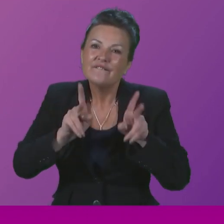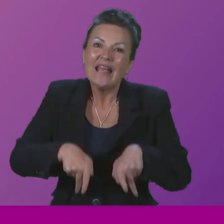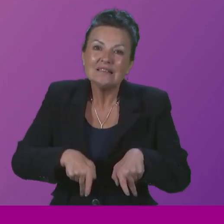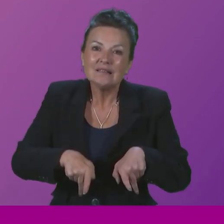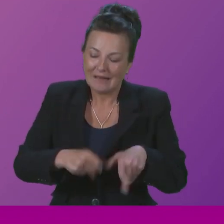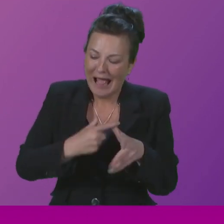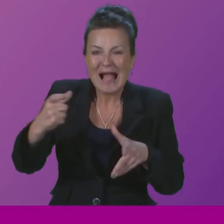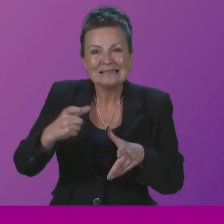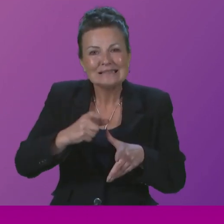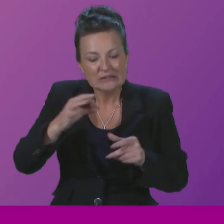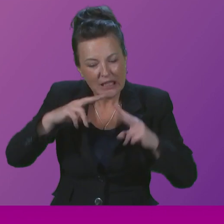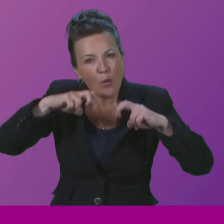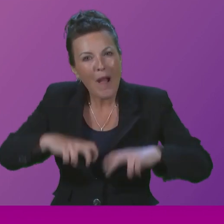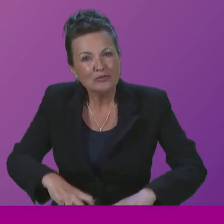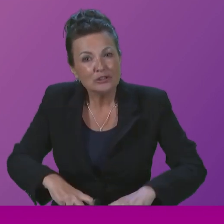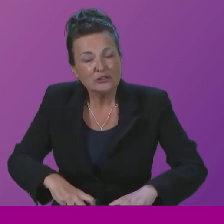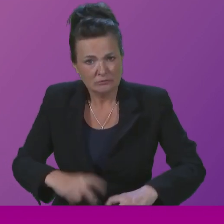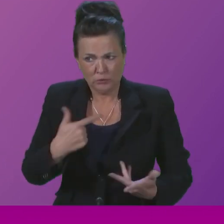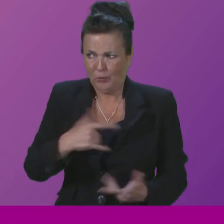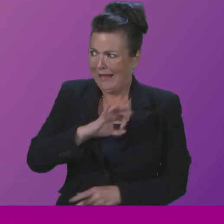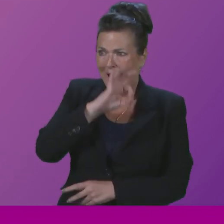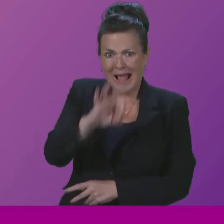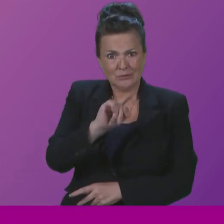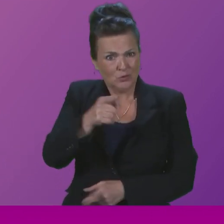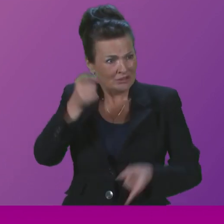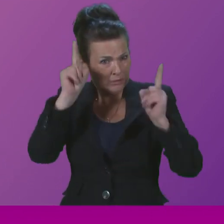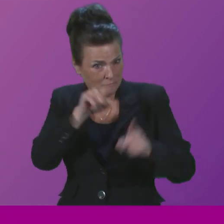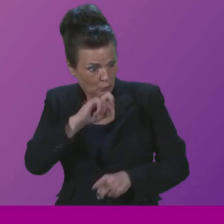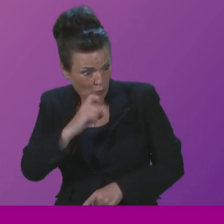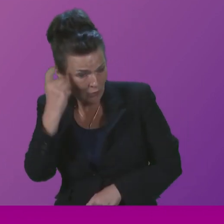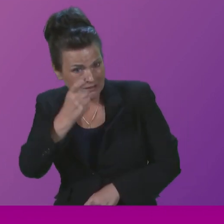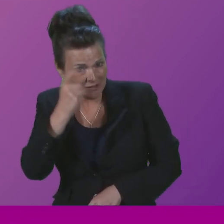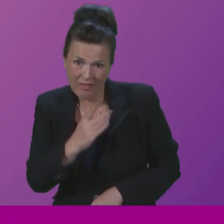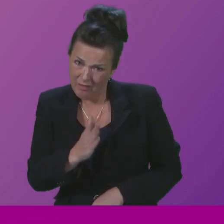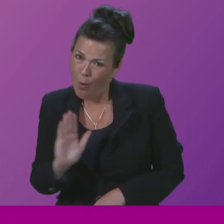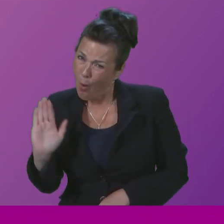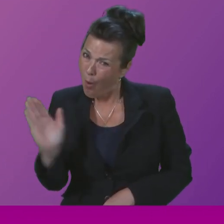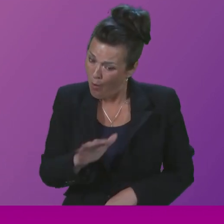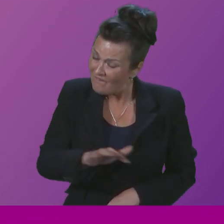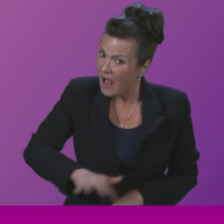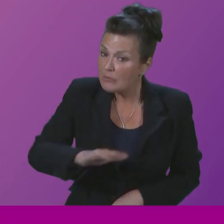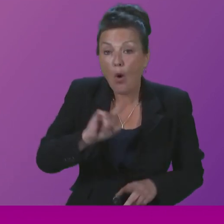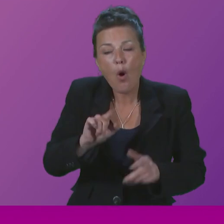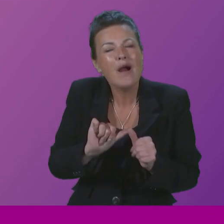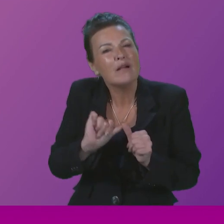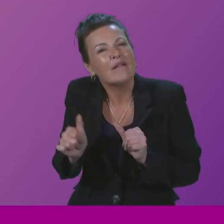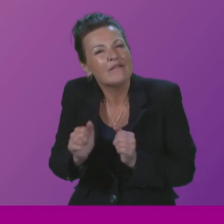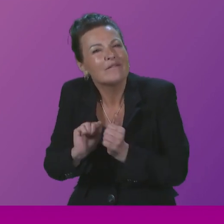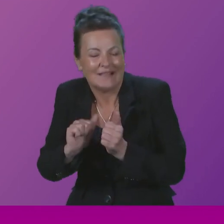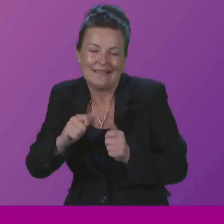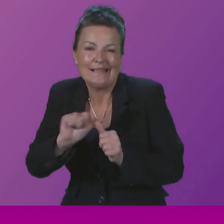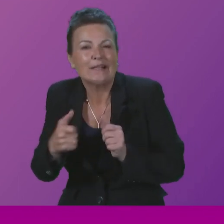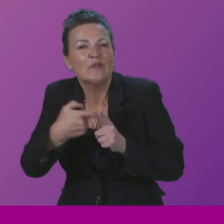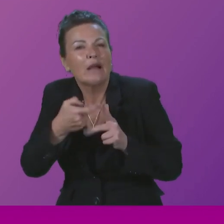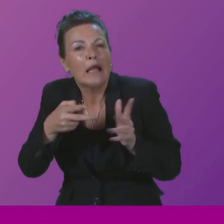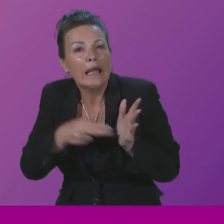reads with the Cabinet Secretary for Justice, where we're asking you, First Minister, to consider whether all families and their next of kin, for